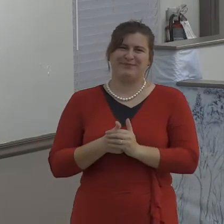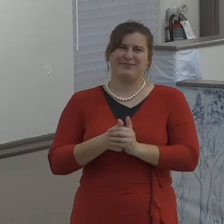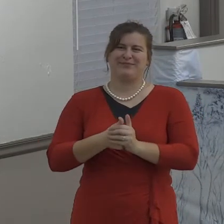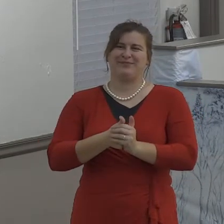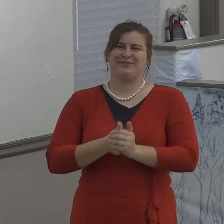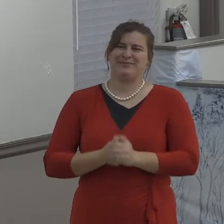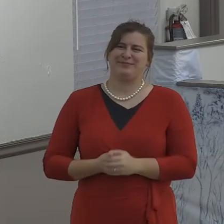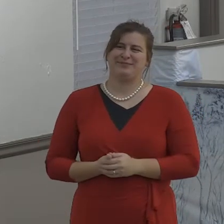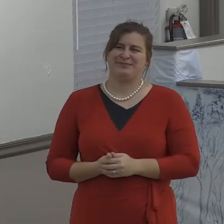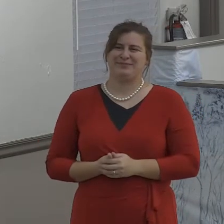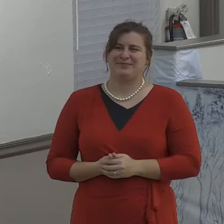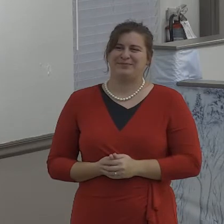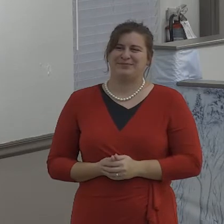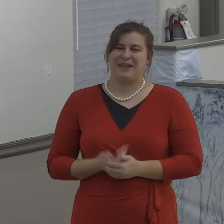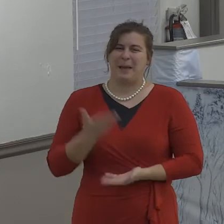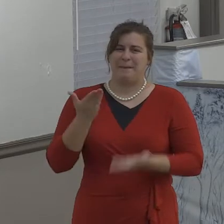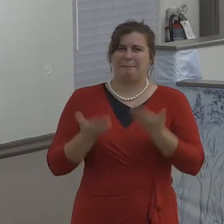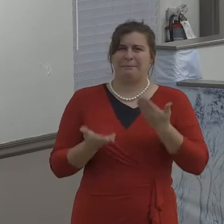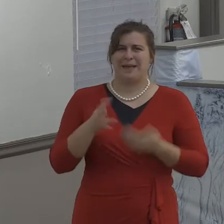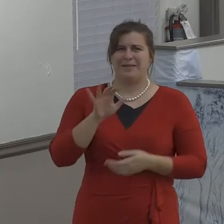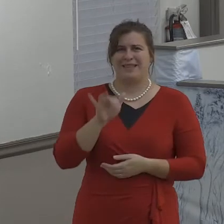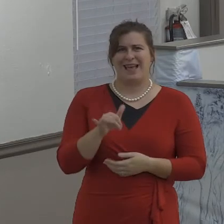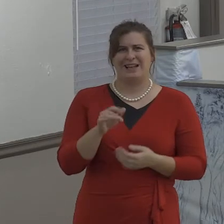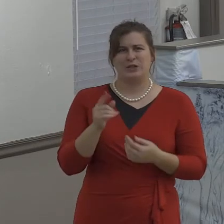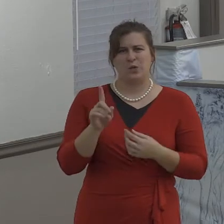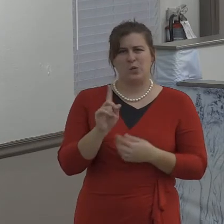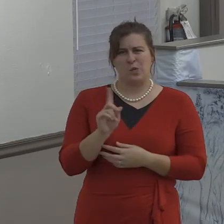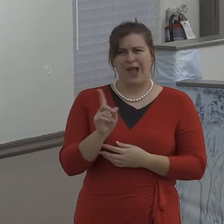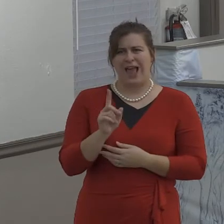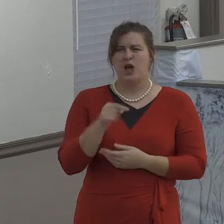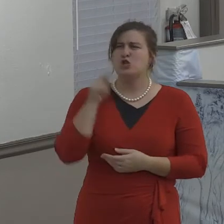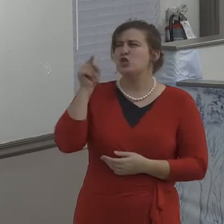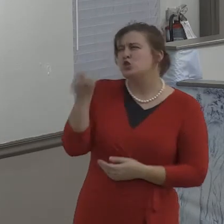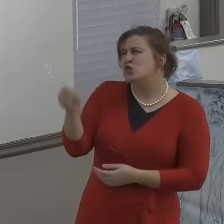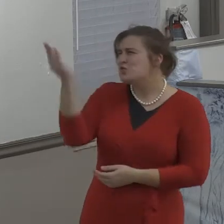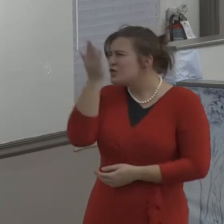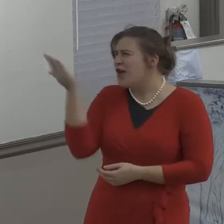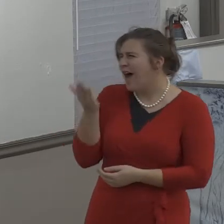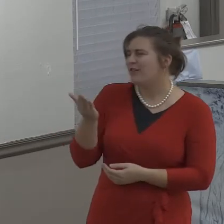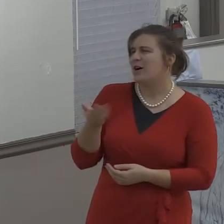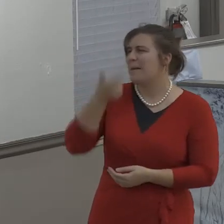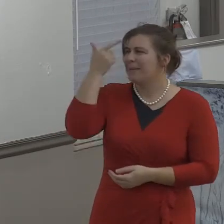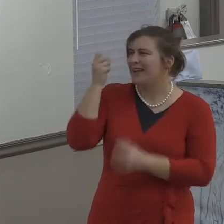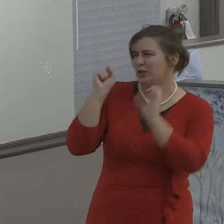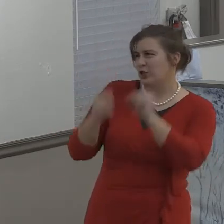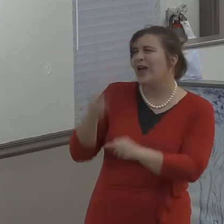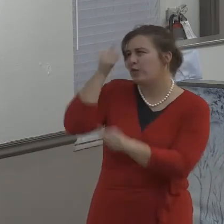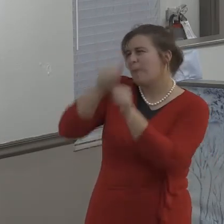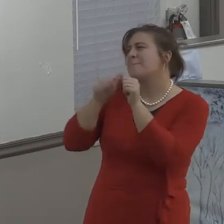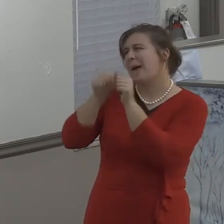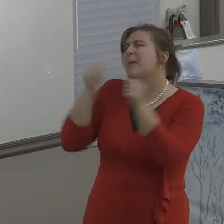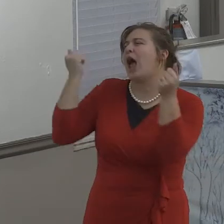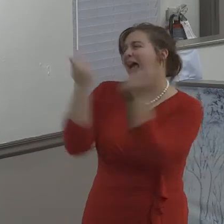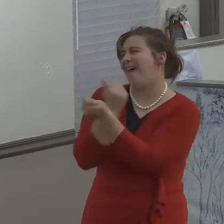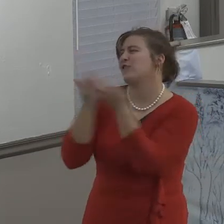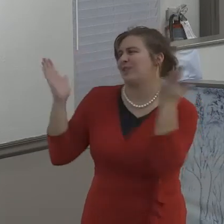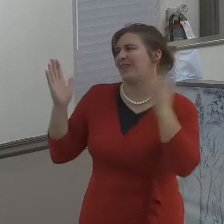It's lying. When I exaggerate something, I'm telling a lie.